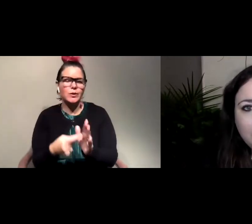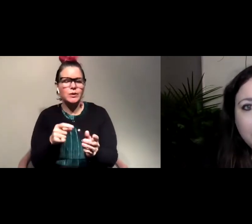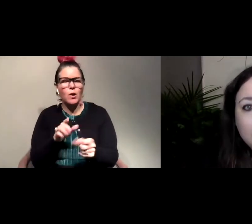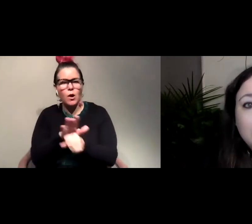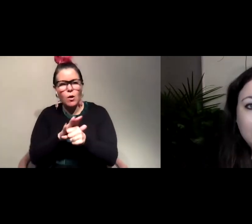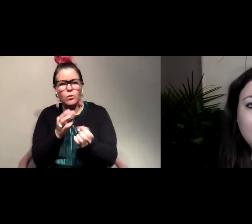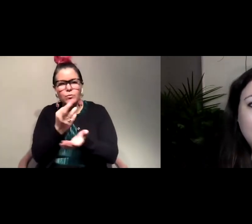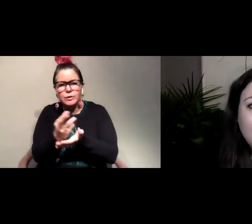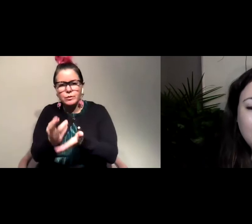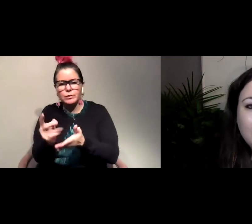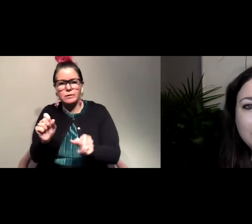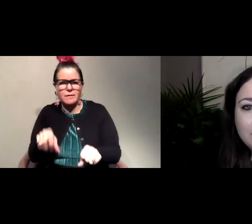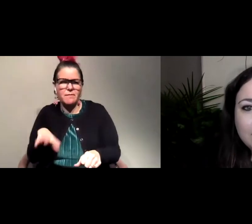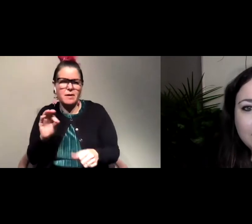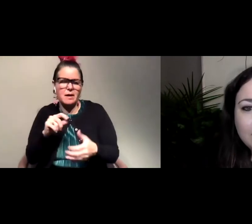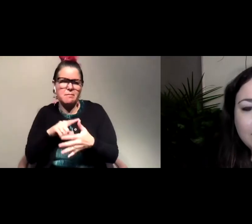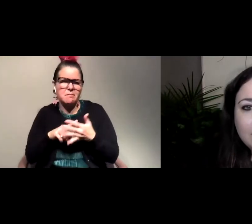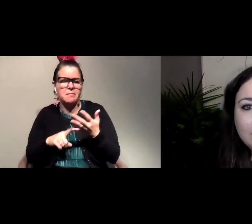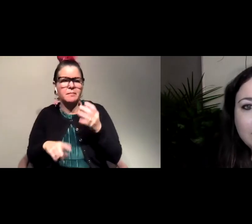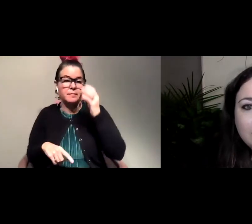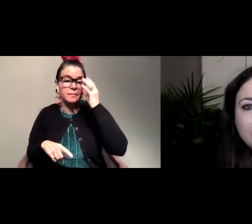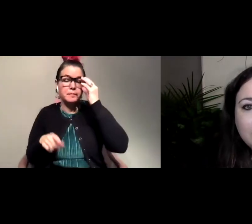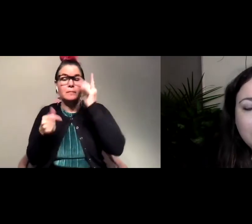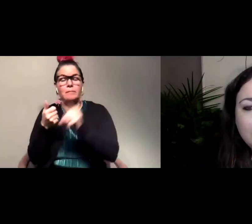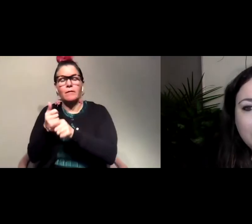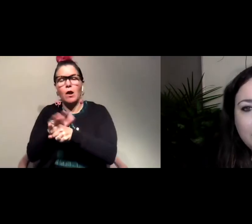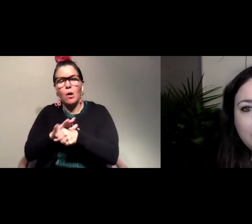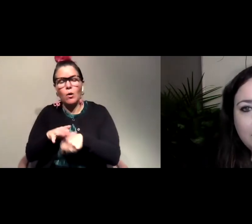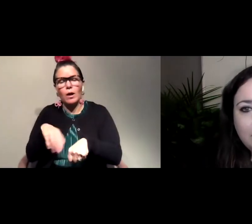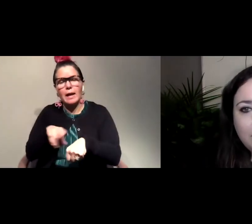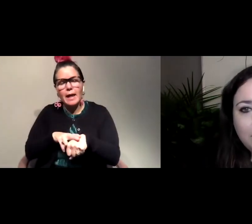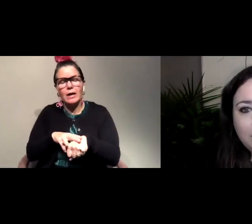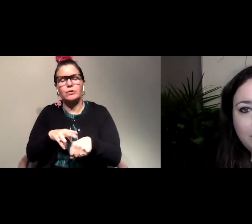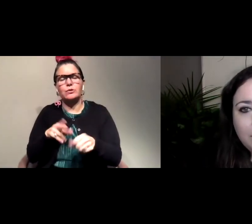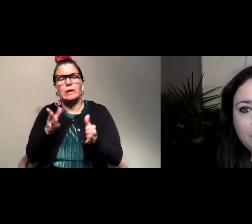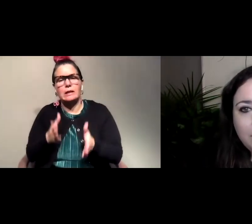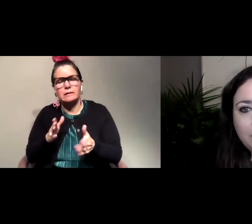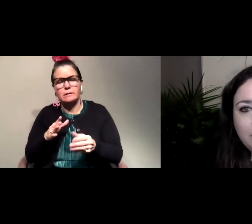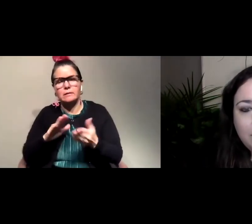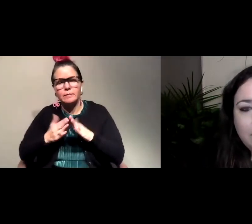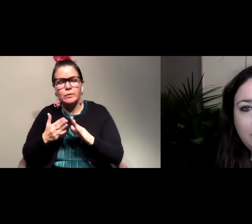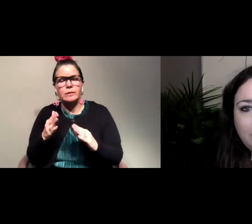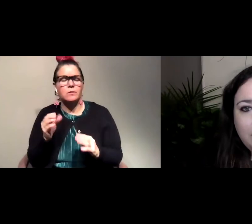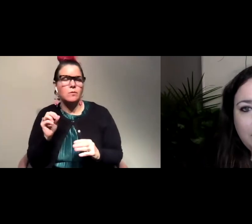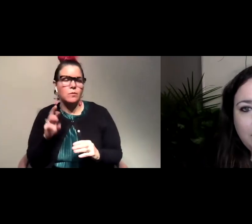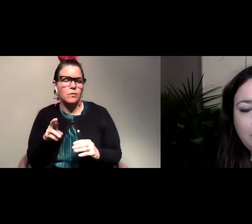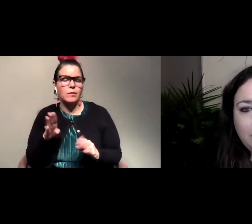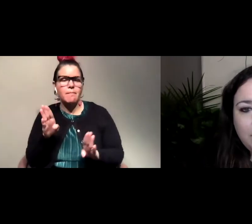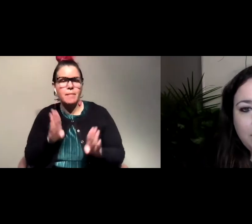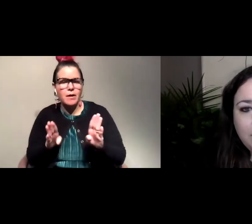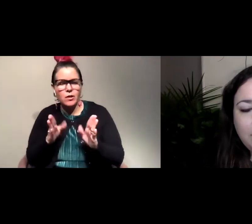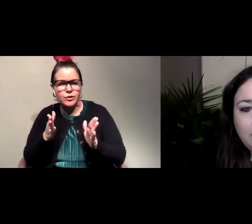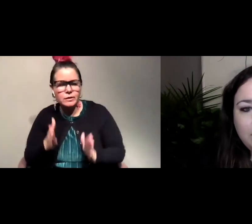resources and if you have a local like naturalist community or like biologist